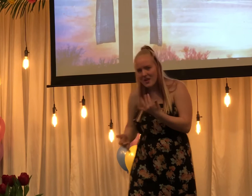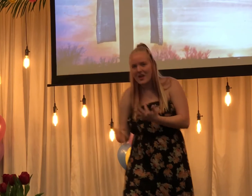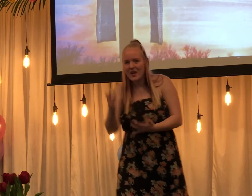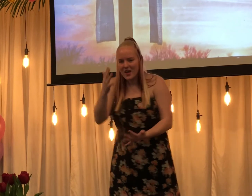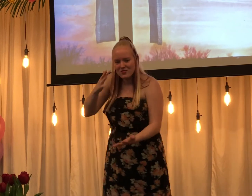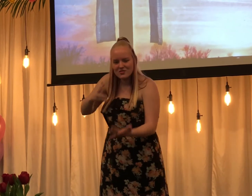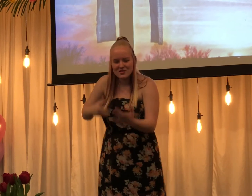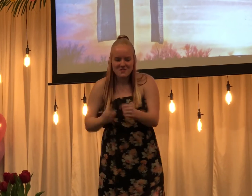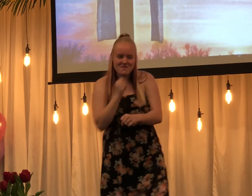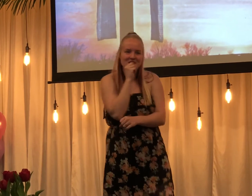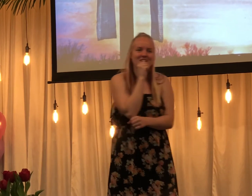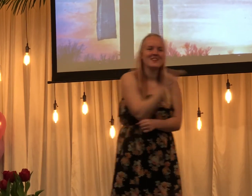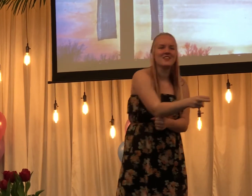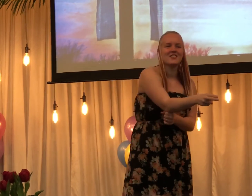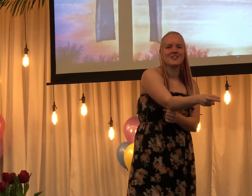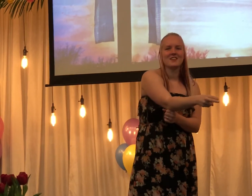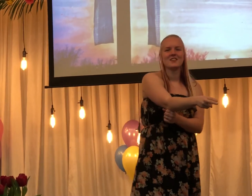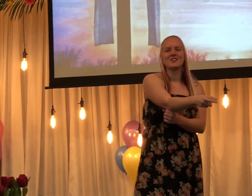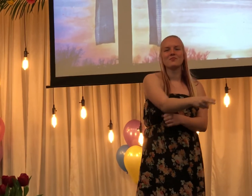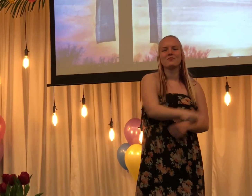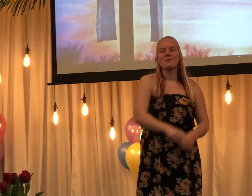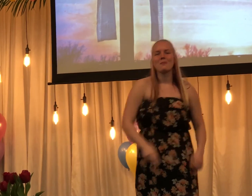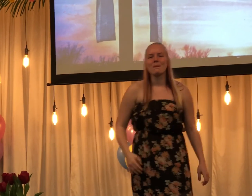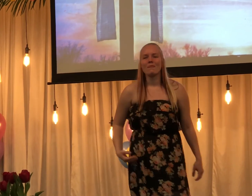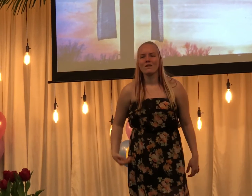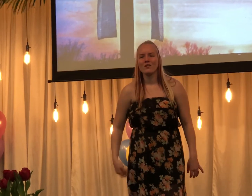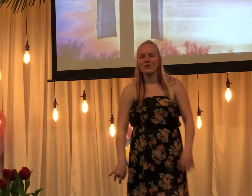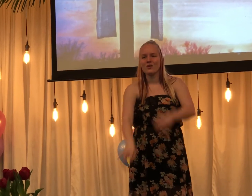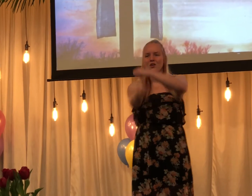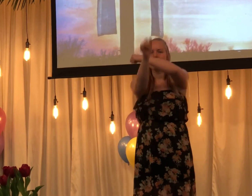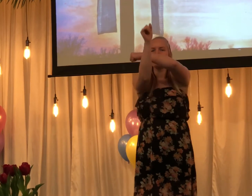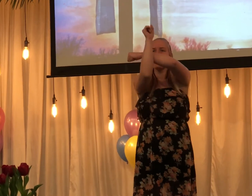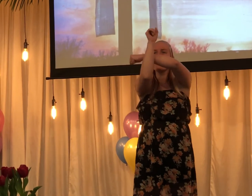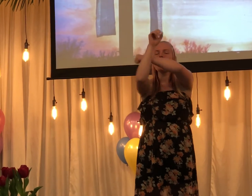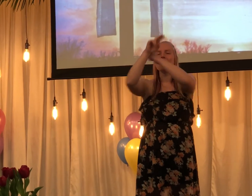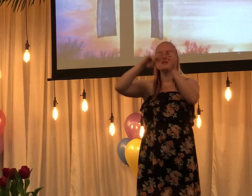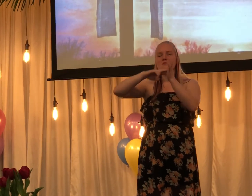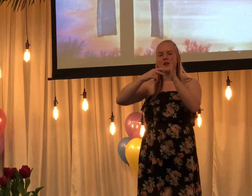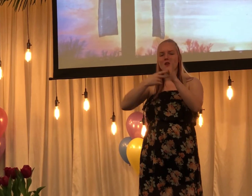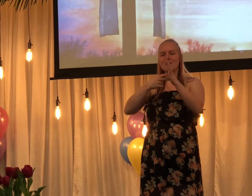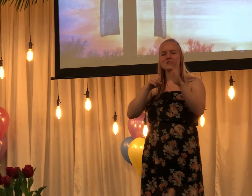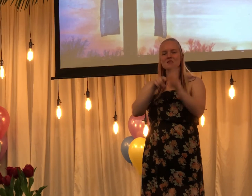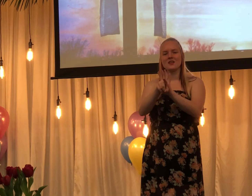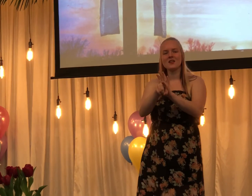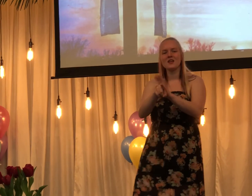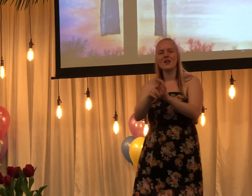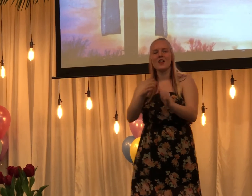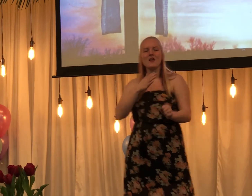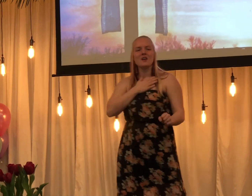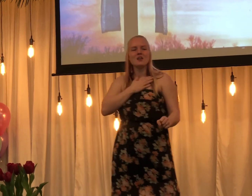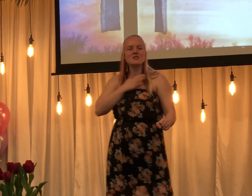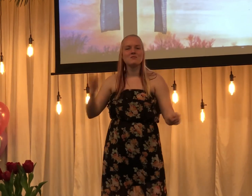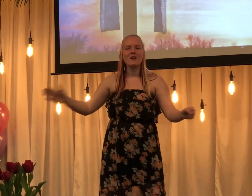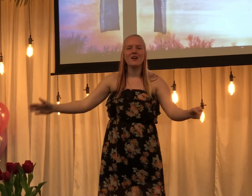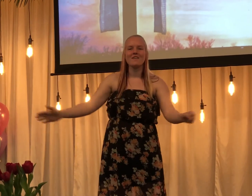as a dream The cross built to kill is my